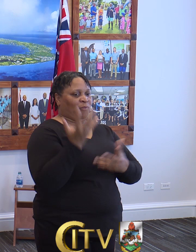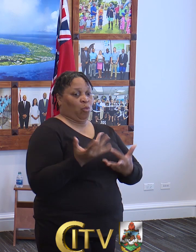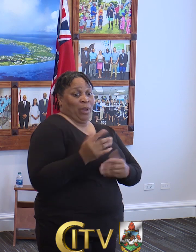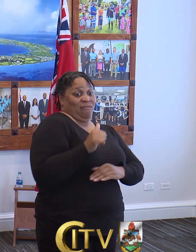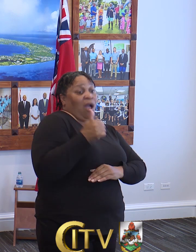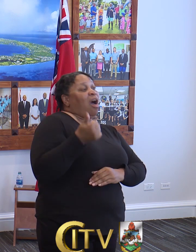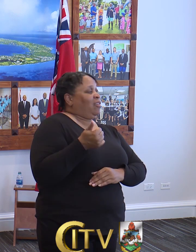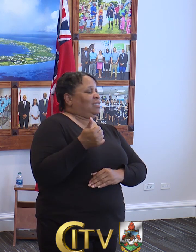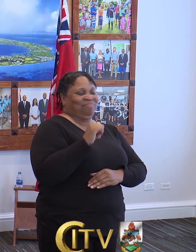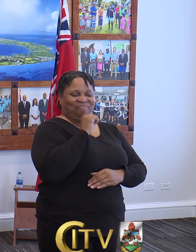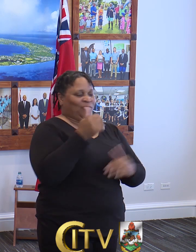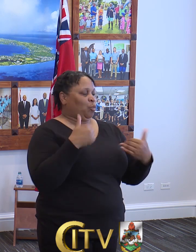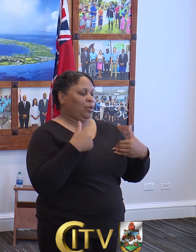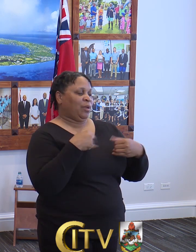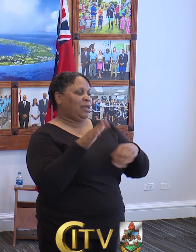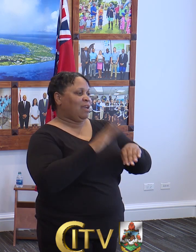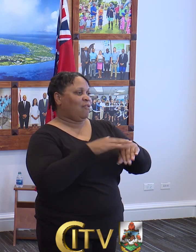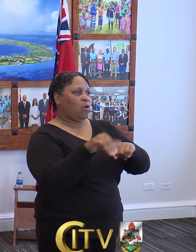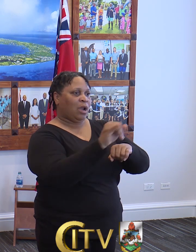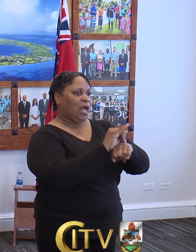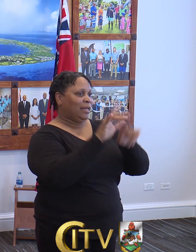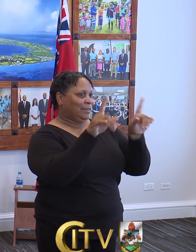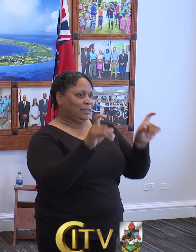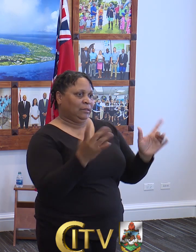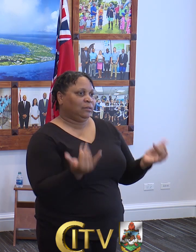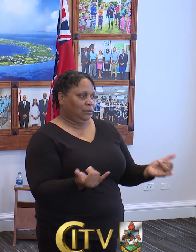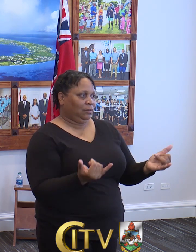others, we would not have on-island testing right now.